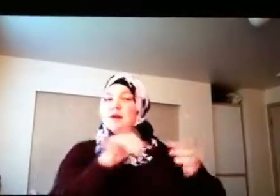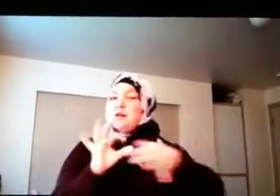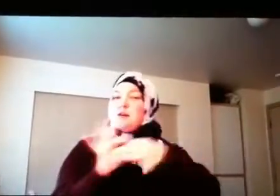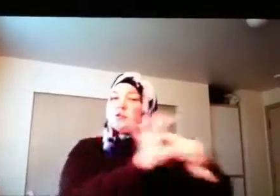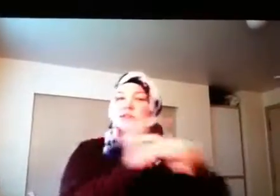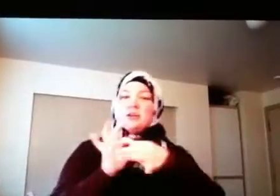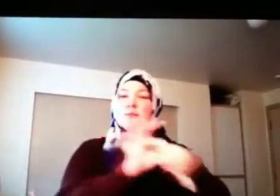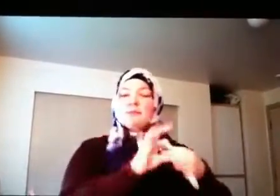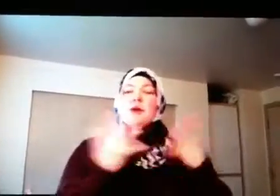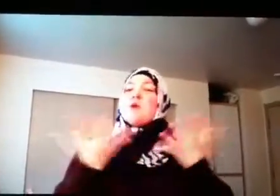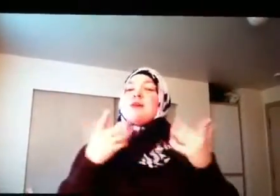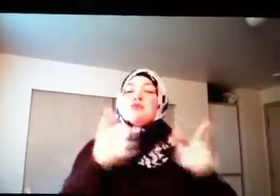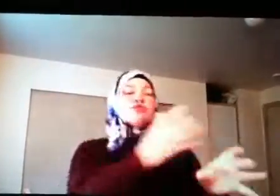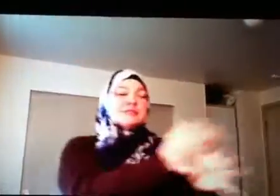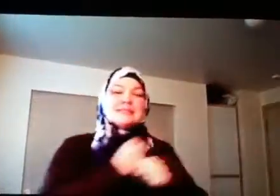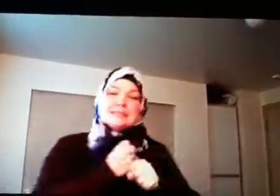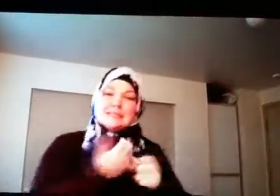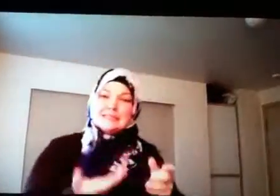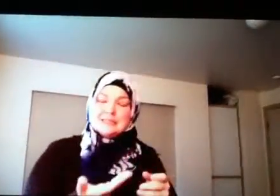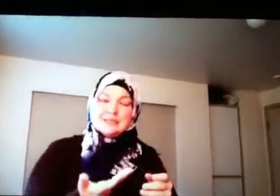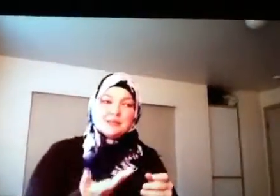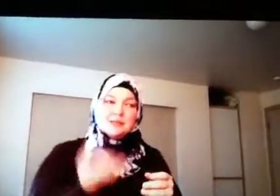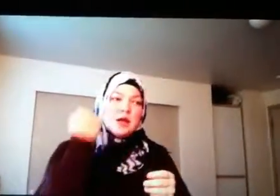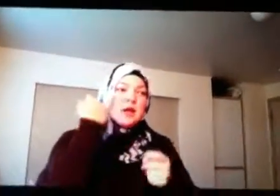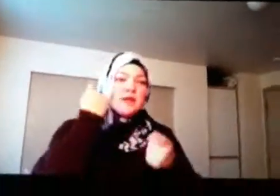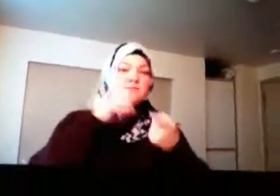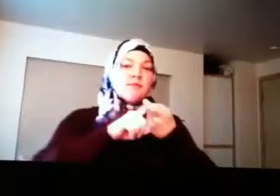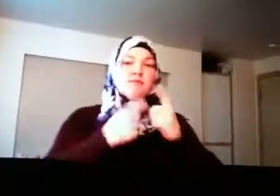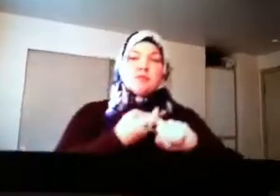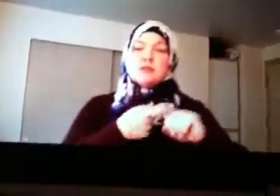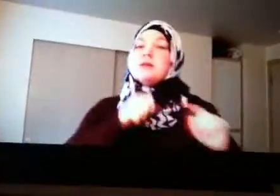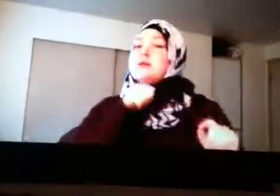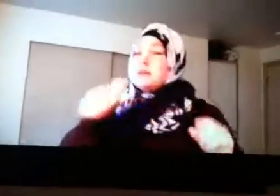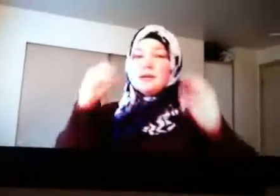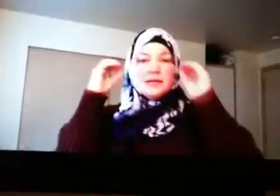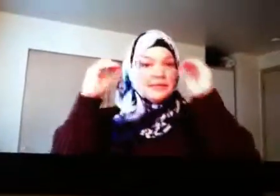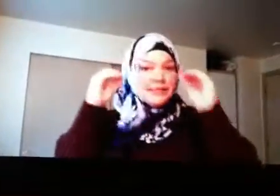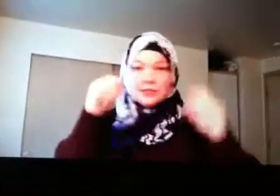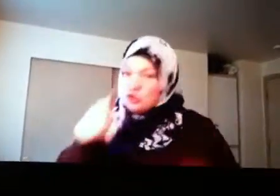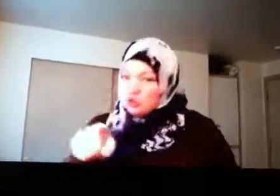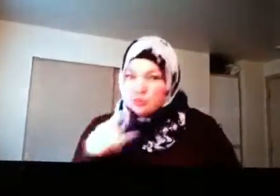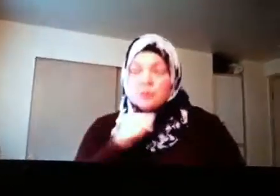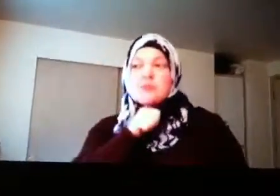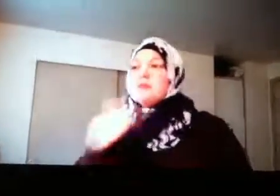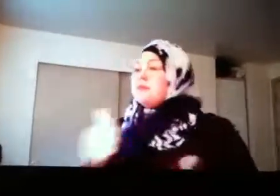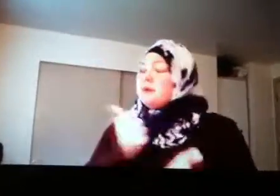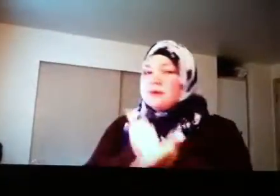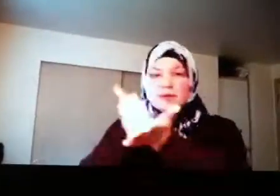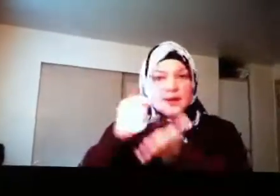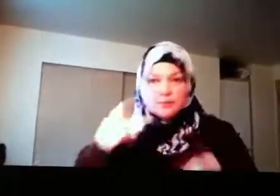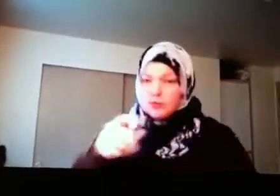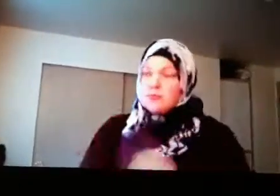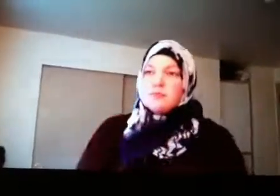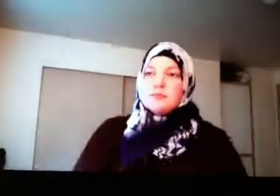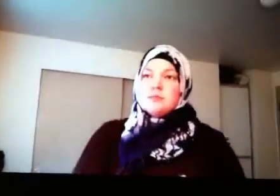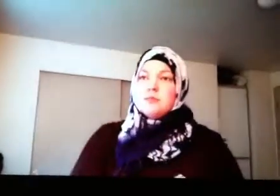Why you'd want to have a relationship with somebody. Or... If your friends can't teach you anything. They can help you with